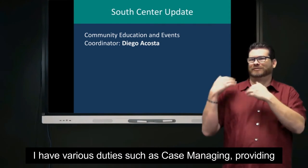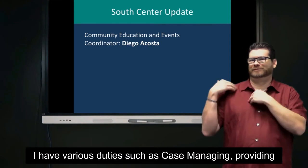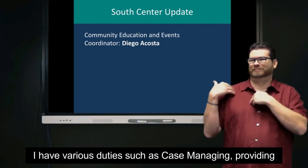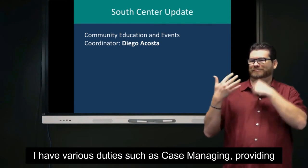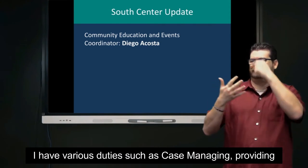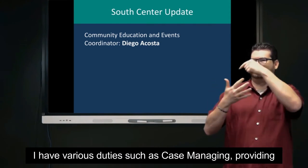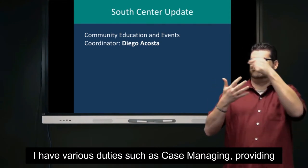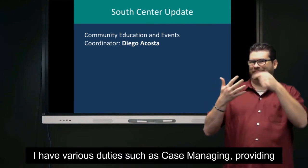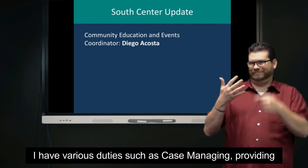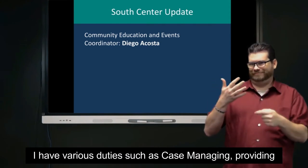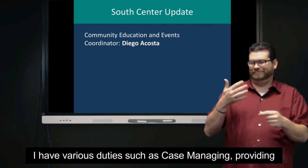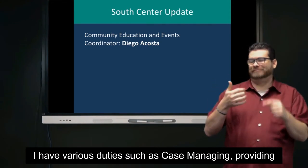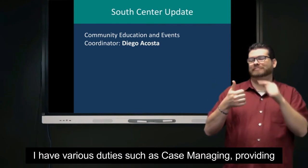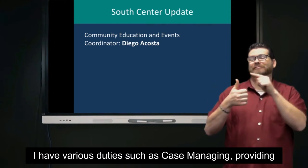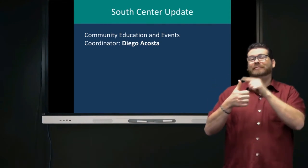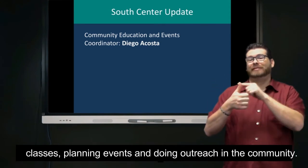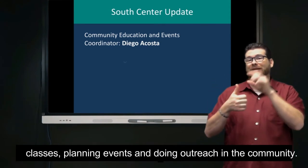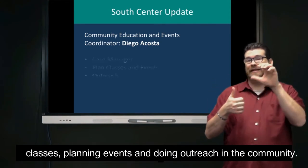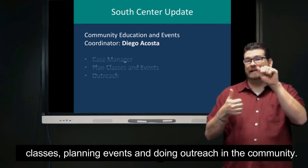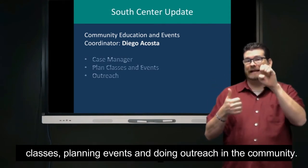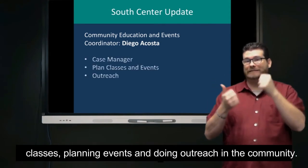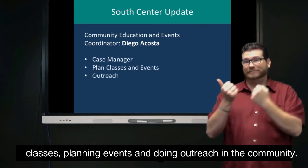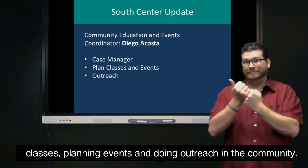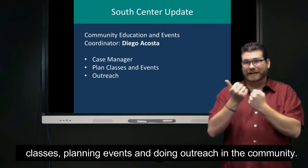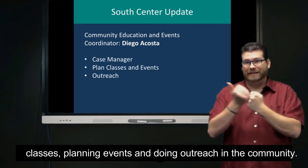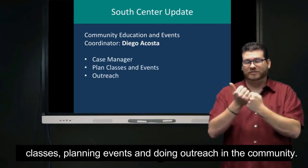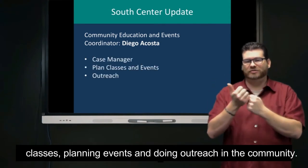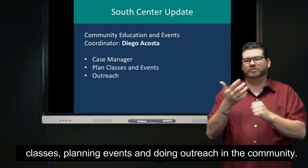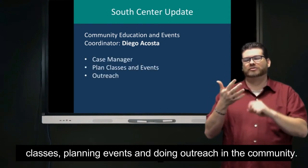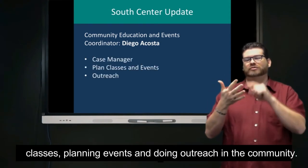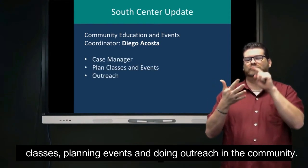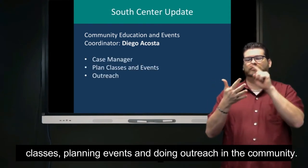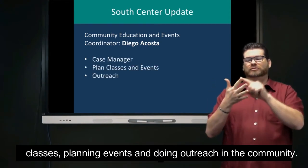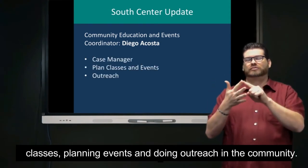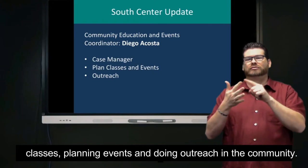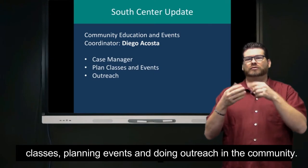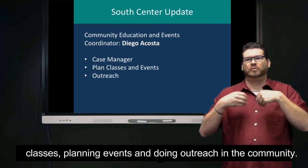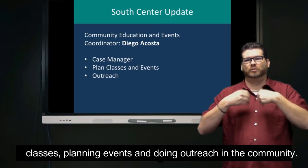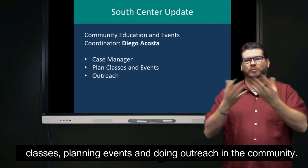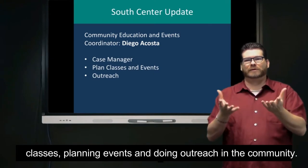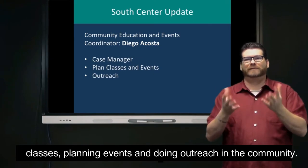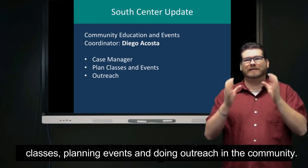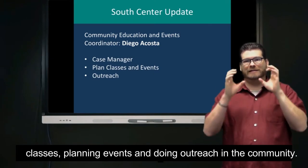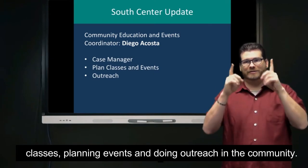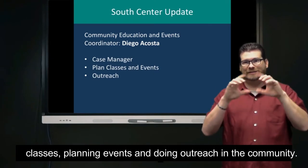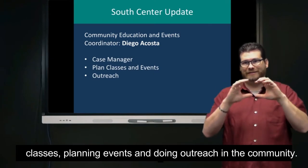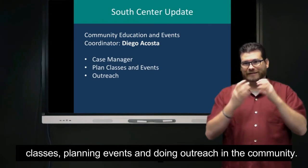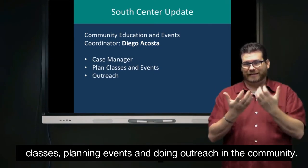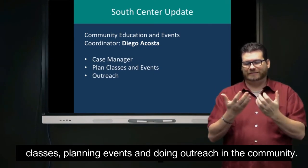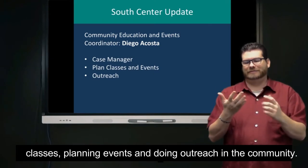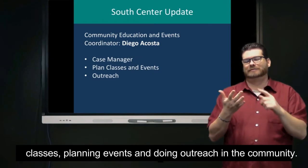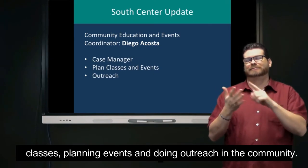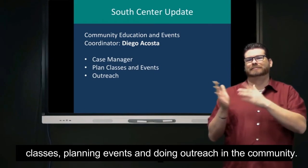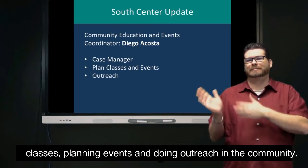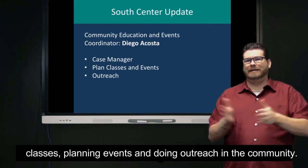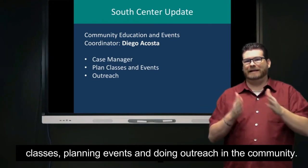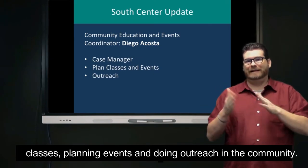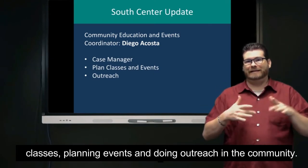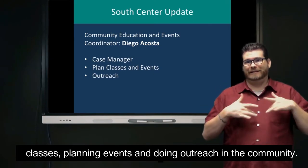I have several different responsibilities. I work as a case manager, I provide classes,